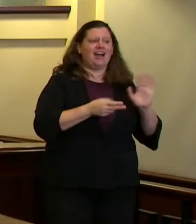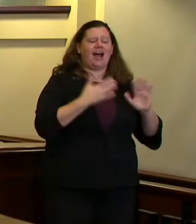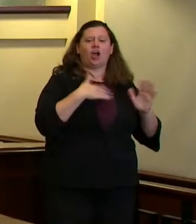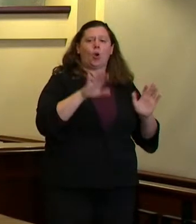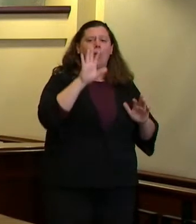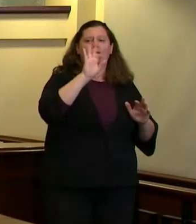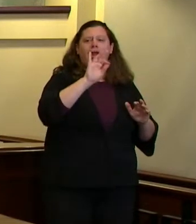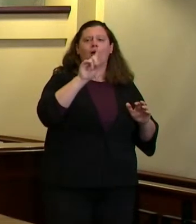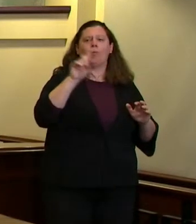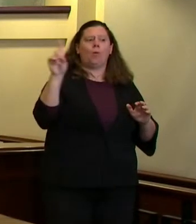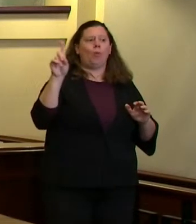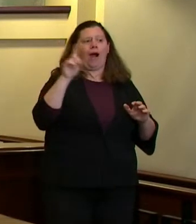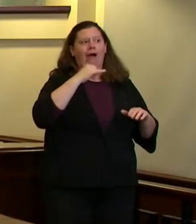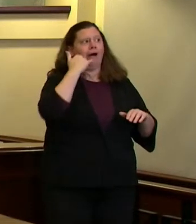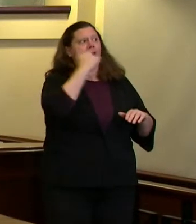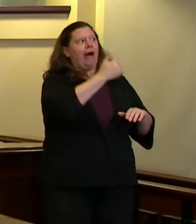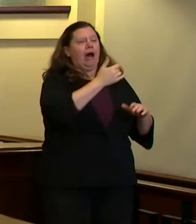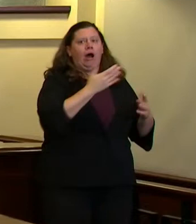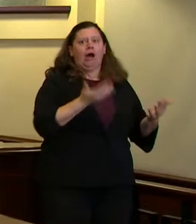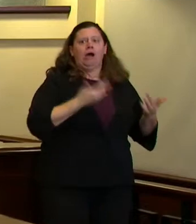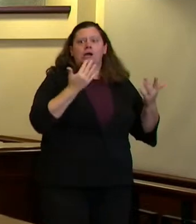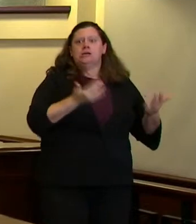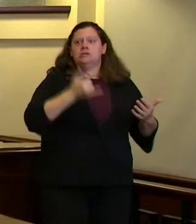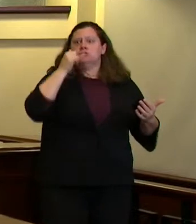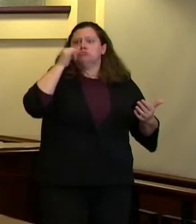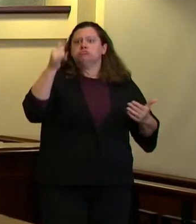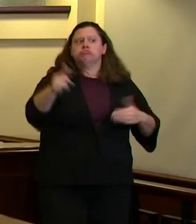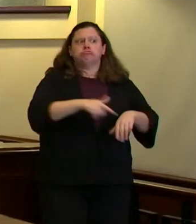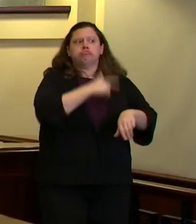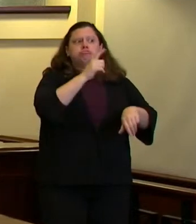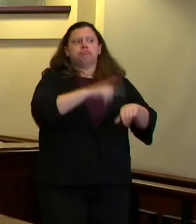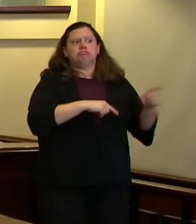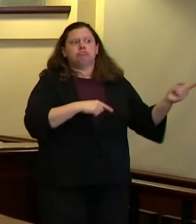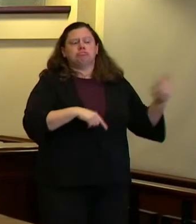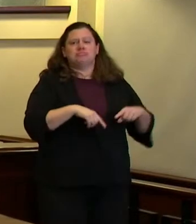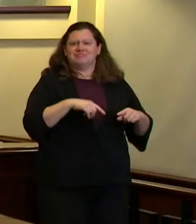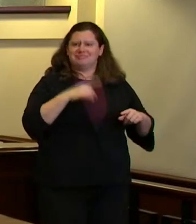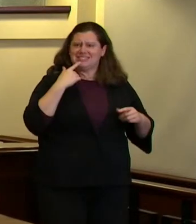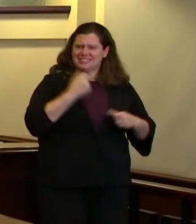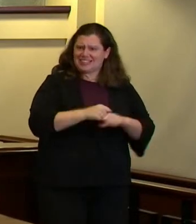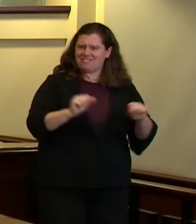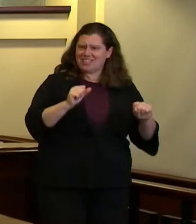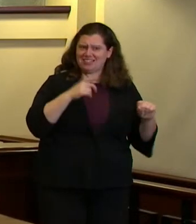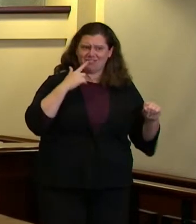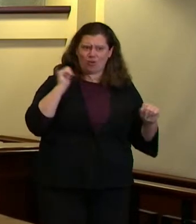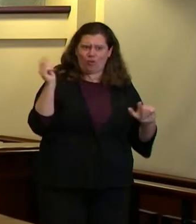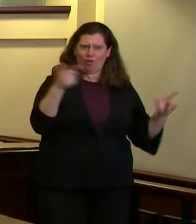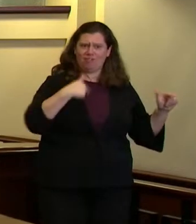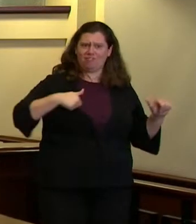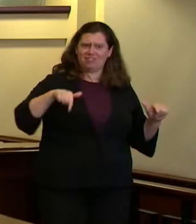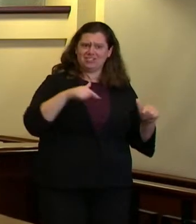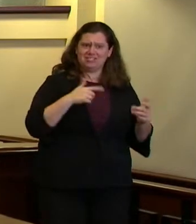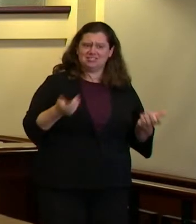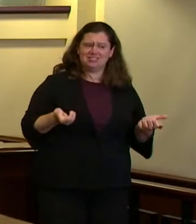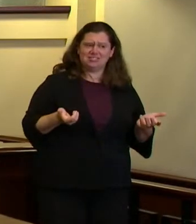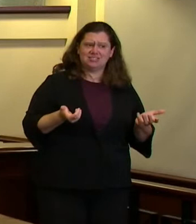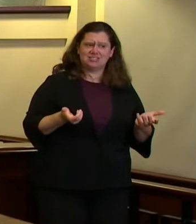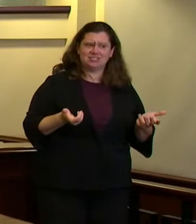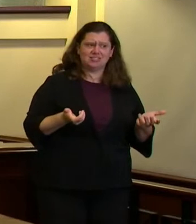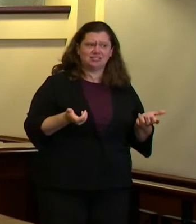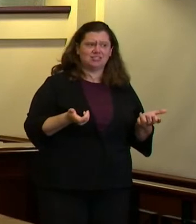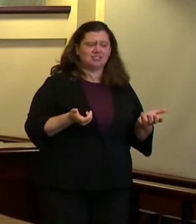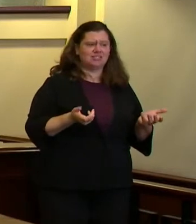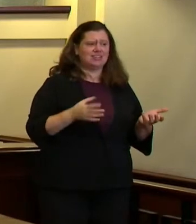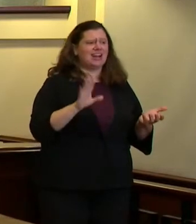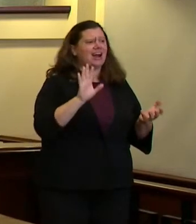a clear path to how we are investing in the community to reduce the need for police in the first place that there there needs to